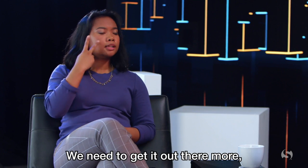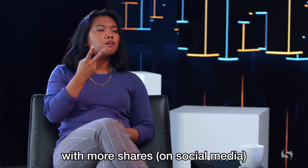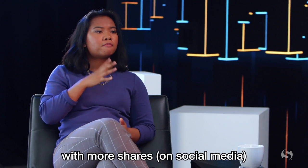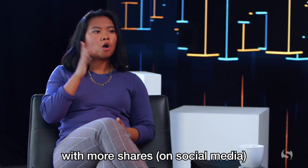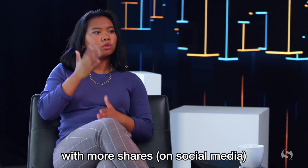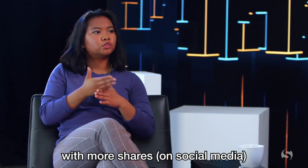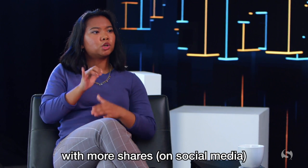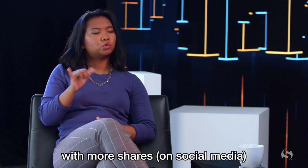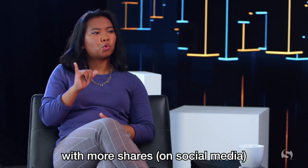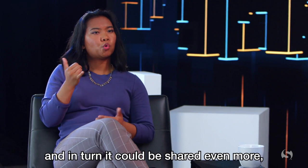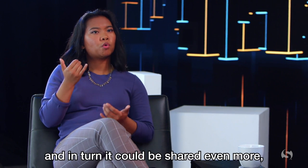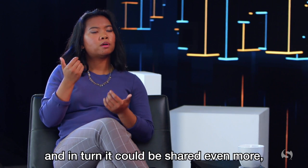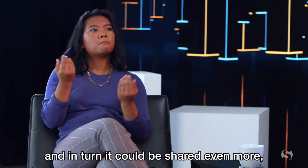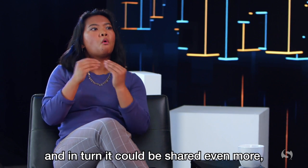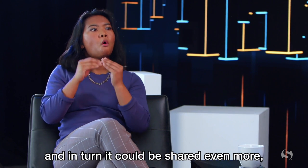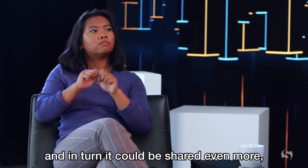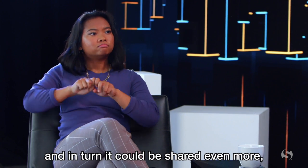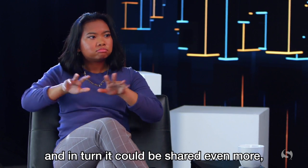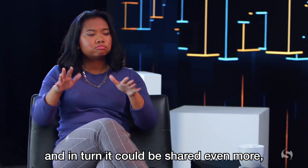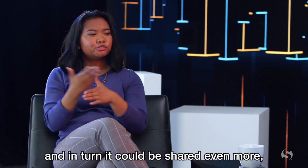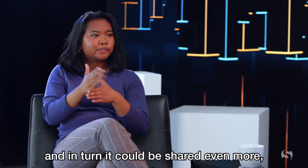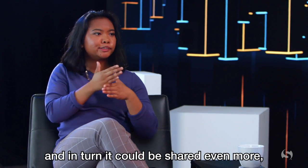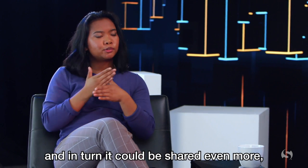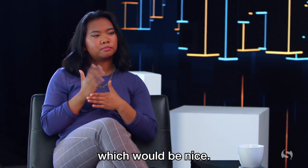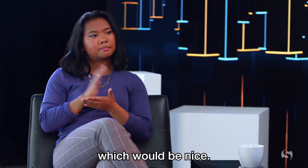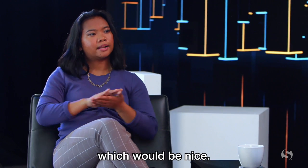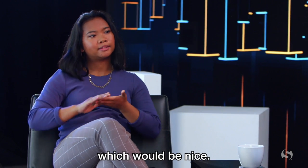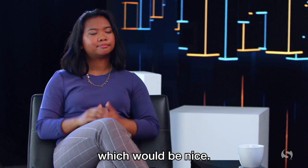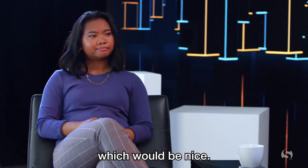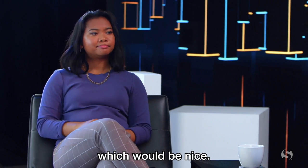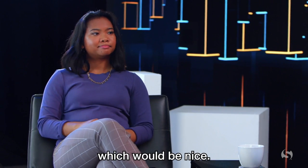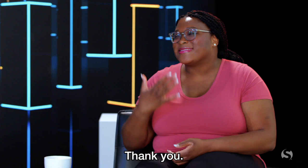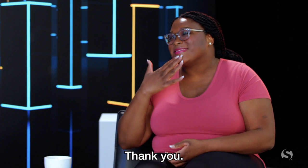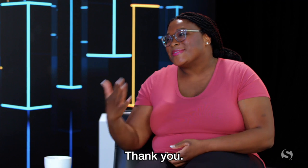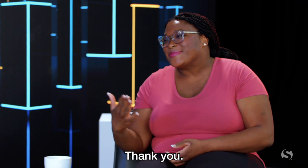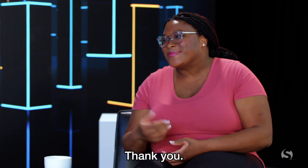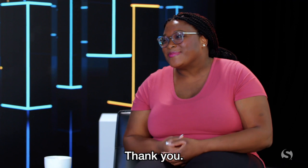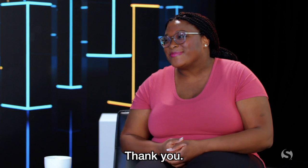too, with more shares on social media. And in turn, it could be shared even more, which would be nice. Thank you.